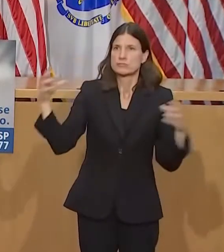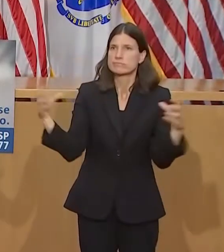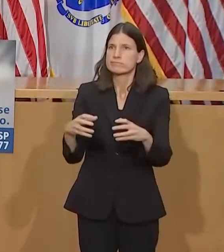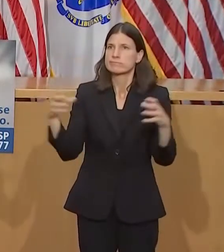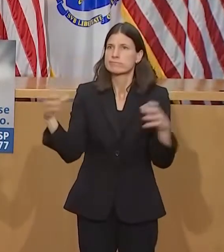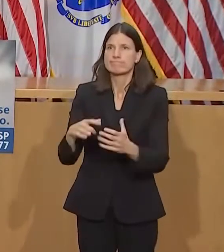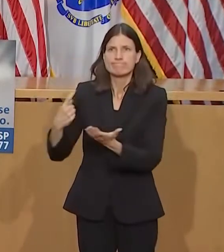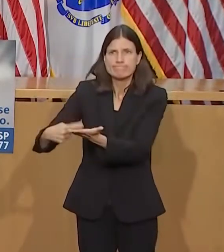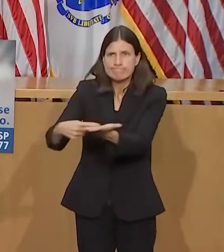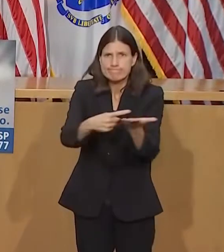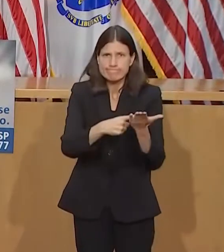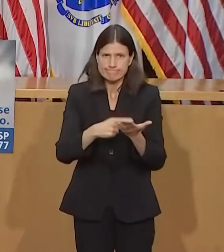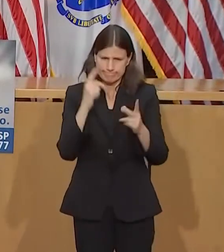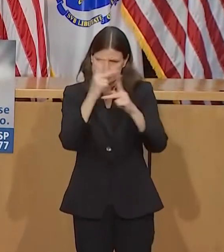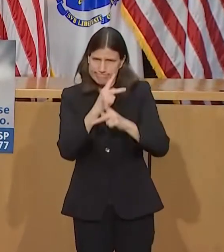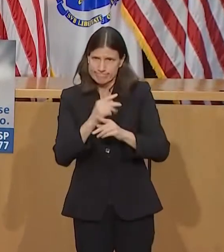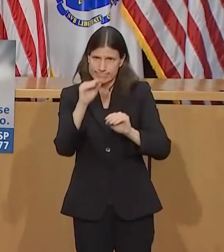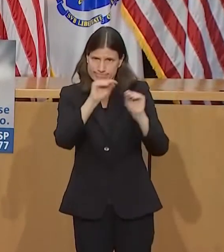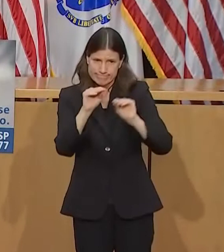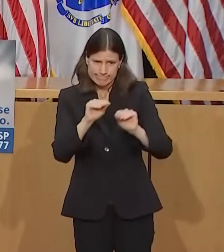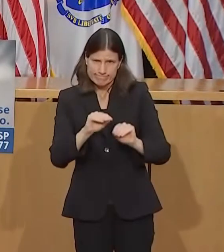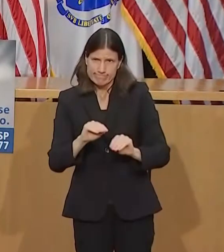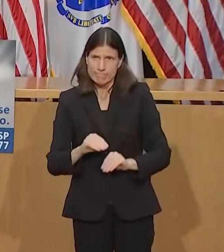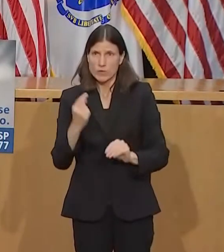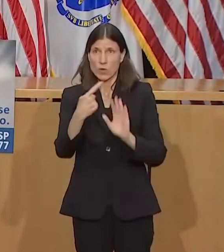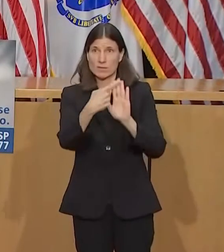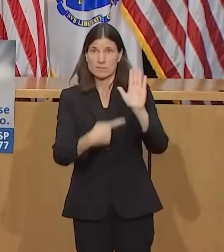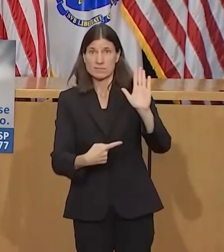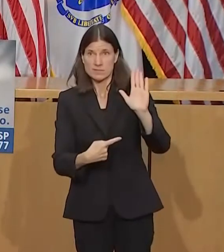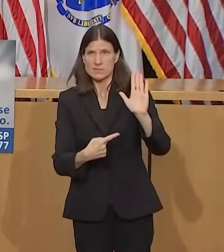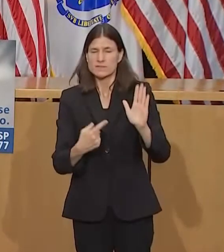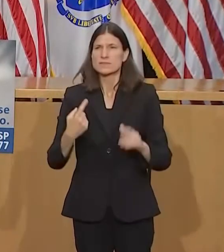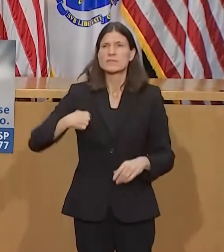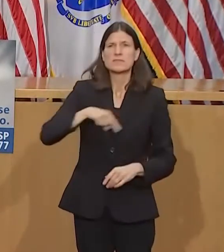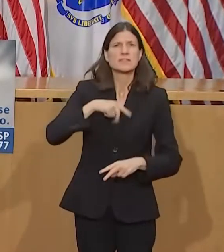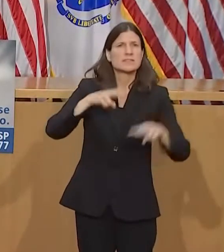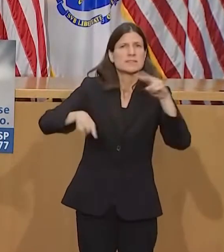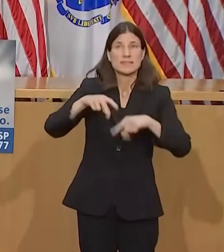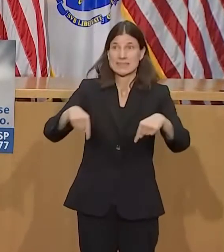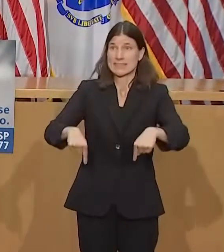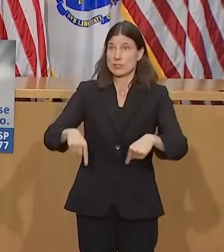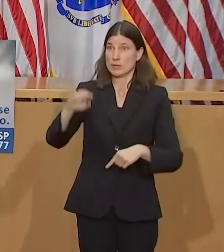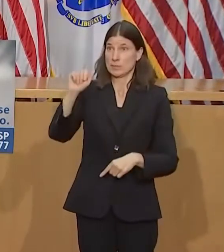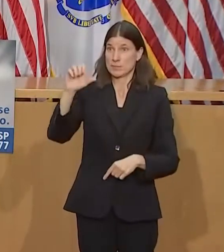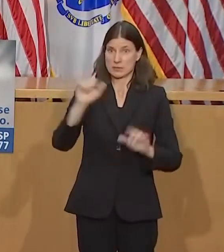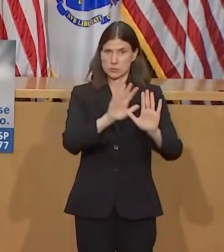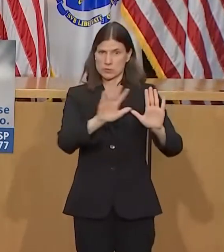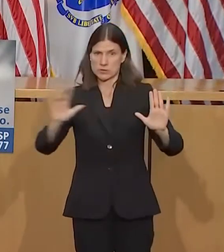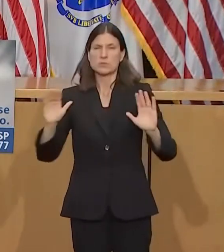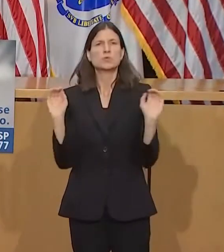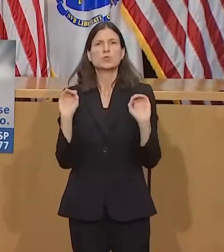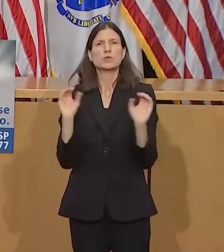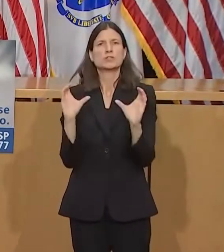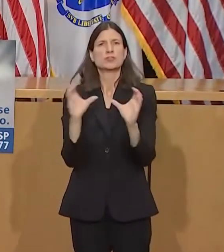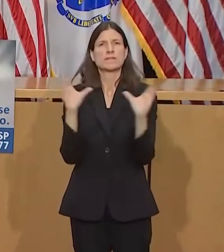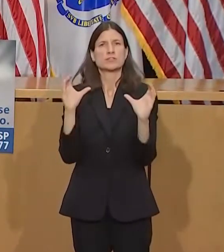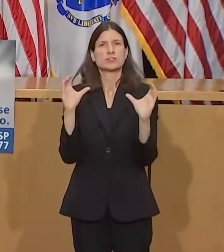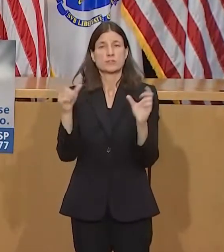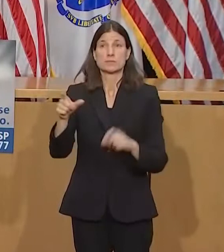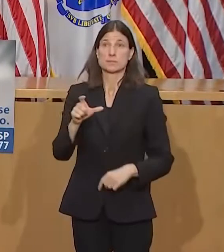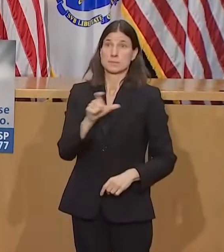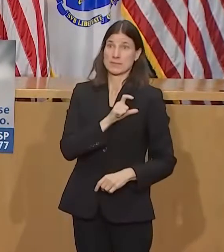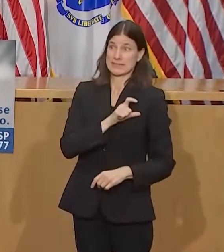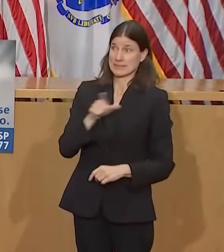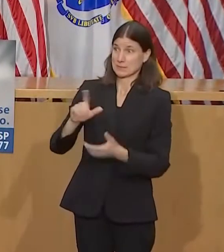enforcement. And we need one. The murder of George Floyd in Minneapolis at the hands of police officers made clear that now